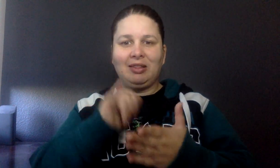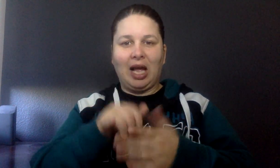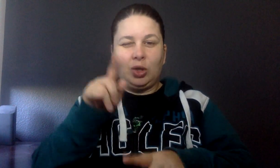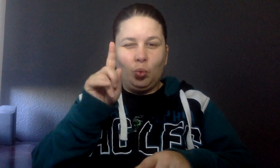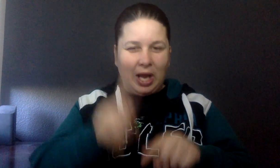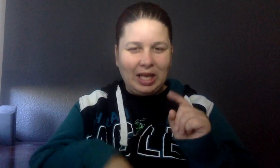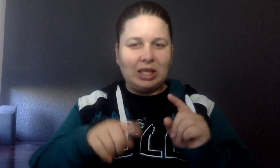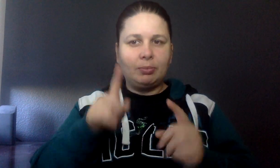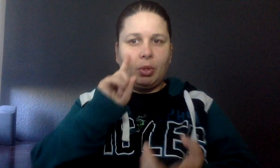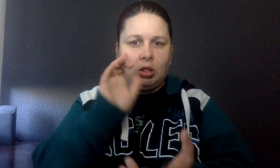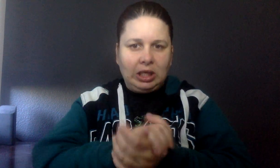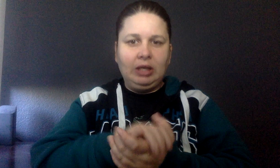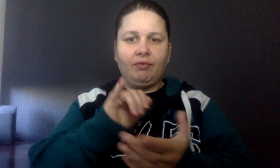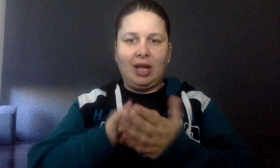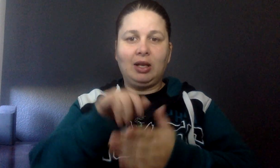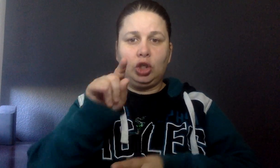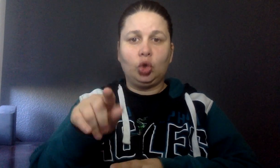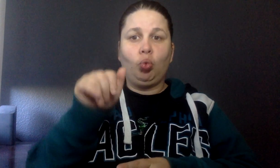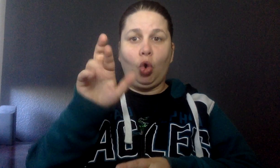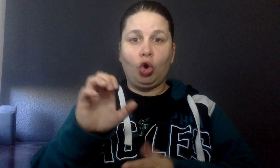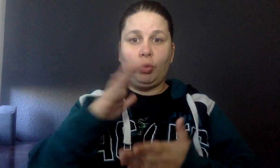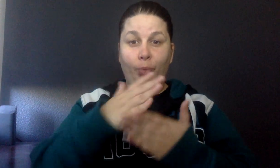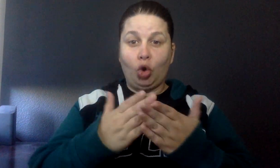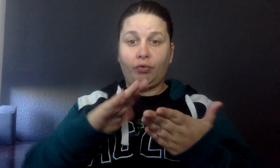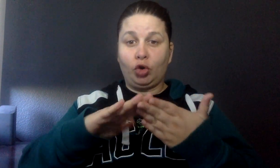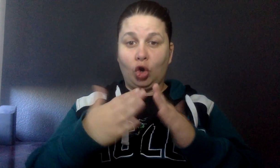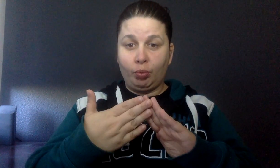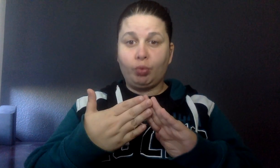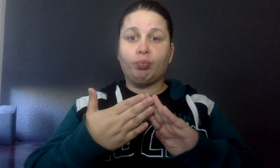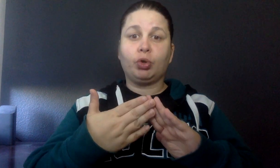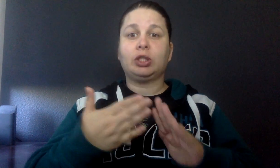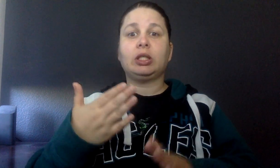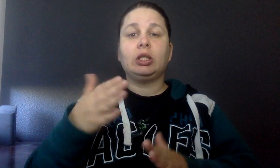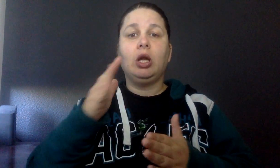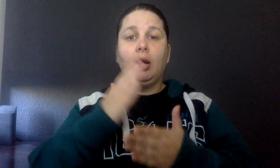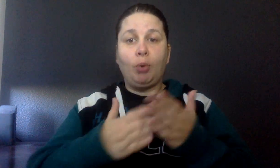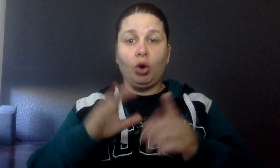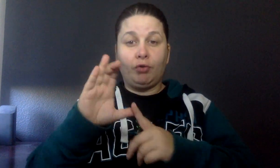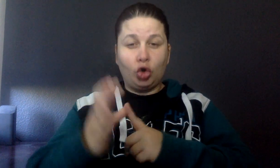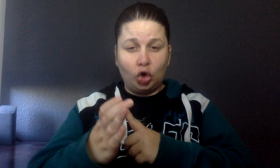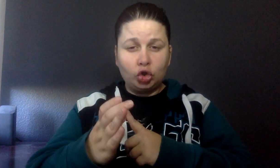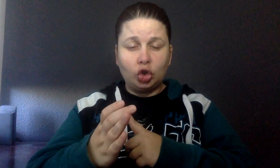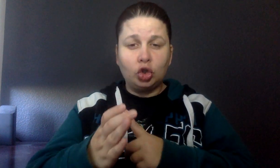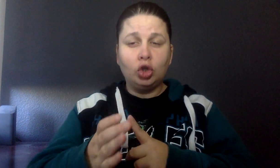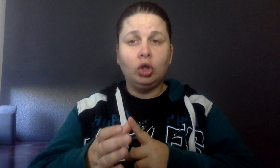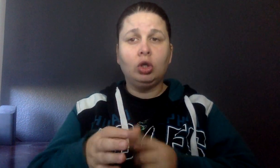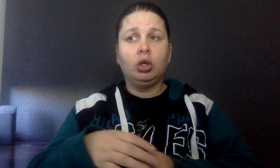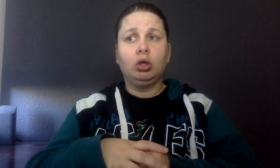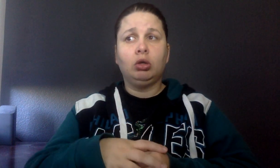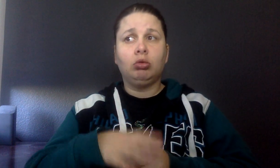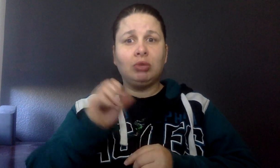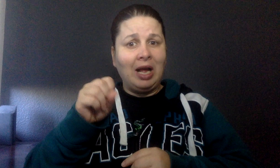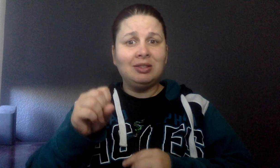that you can't believe that you are part of a community. Part of a culture is